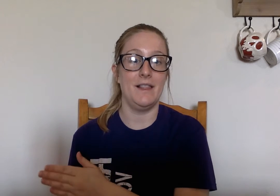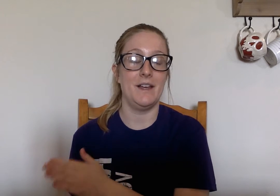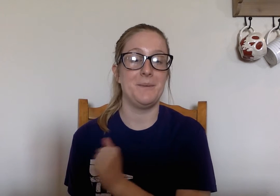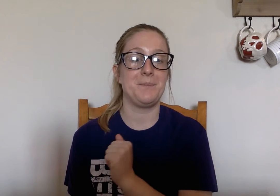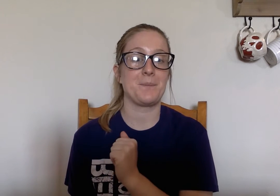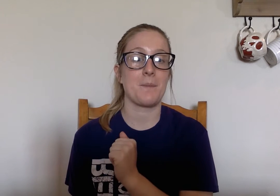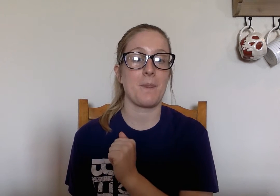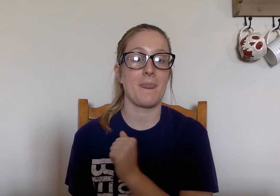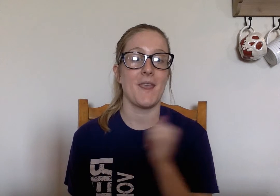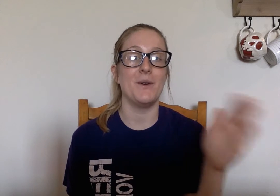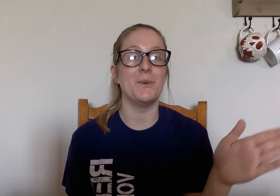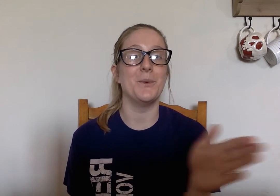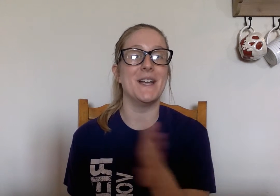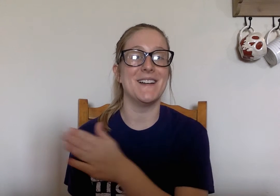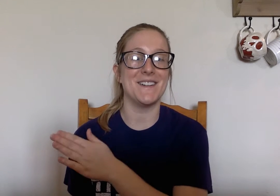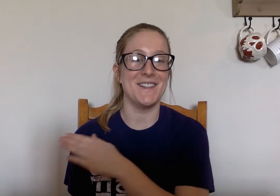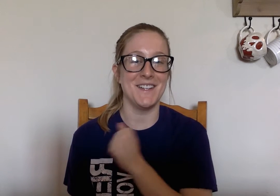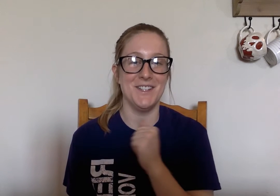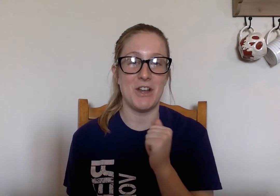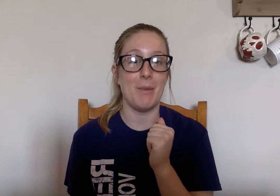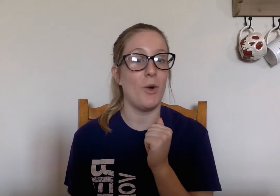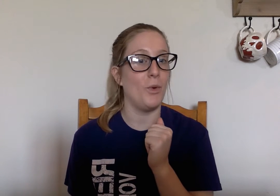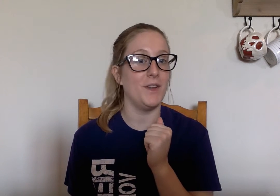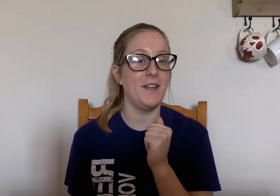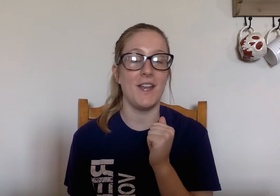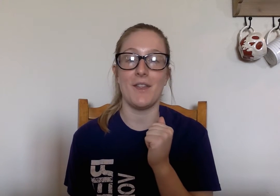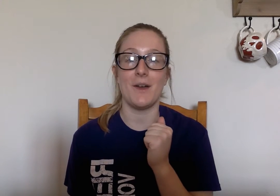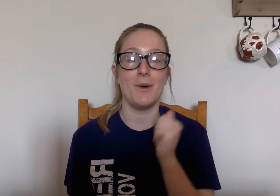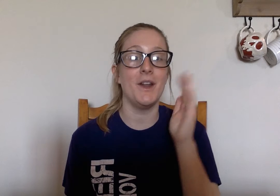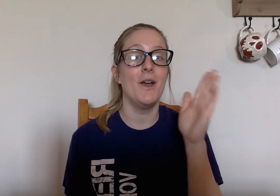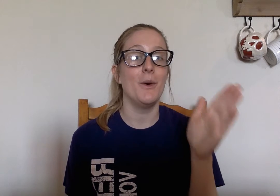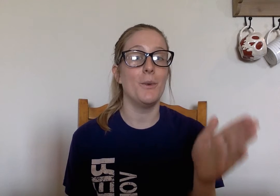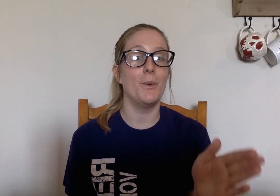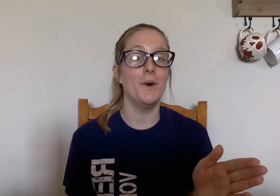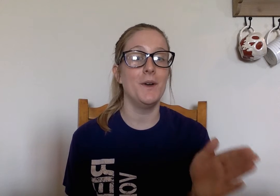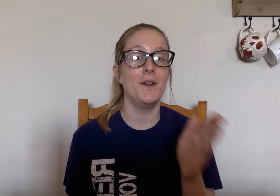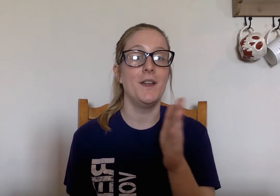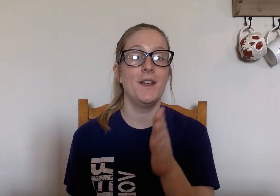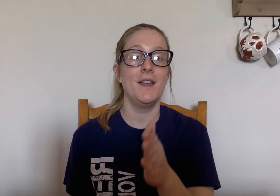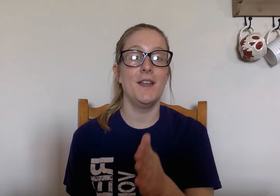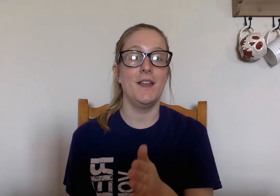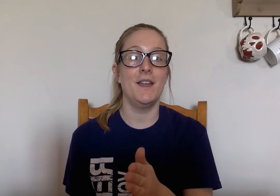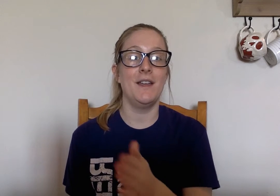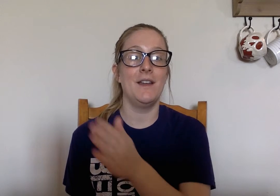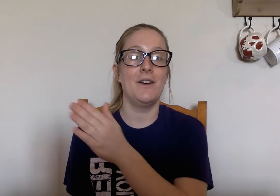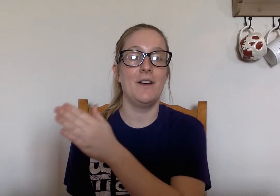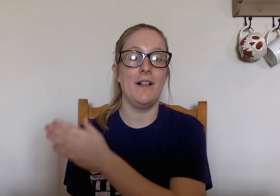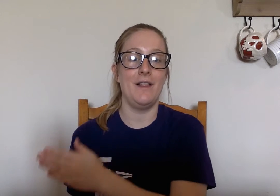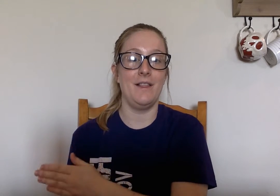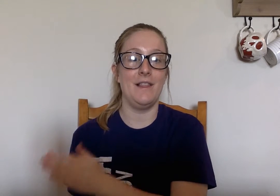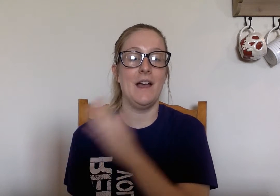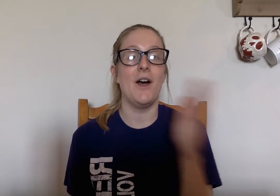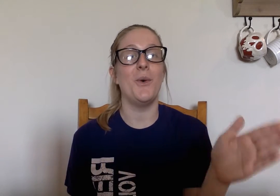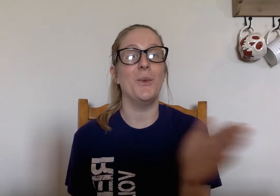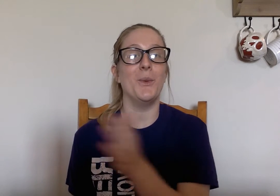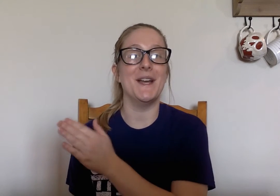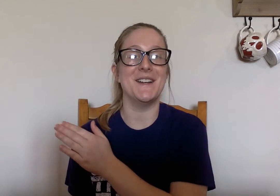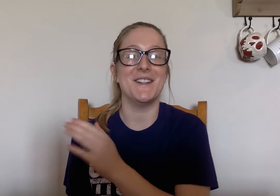will good job i hope well daily got that one w i ll will